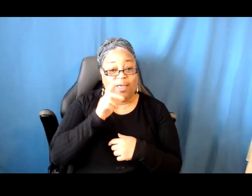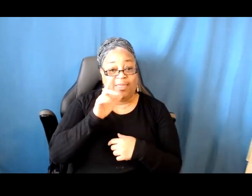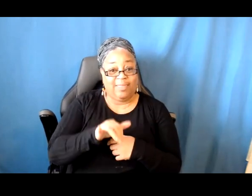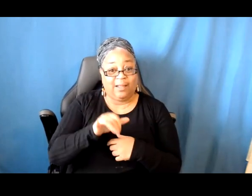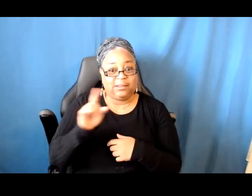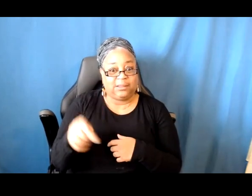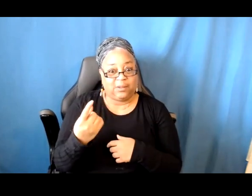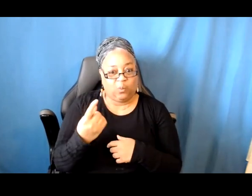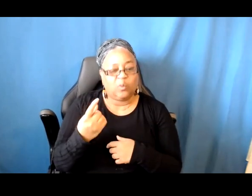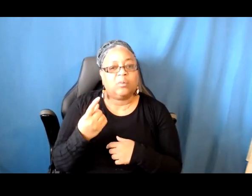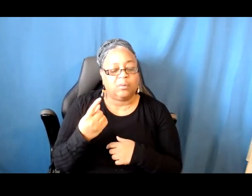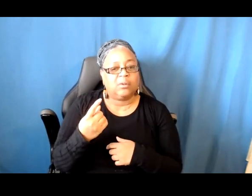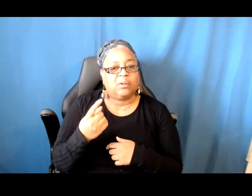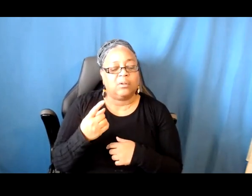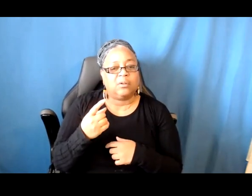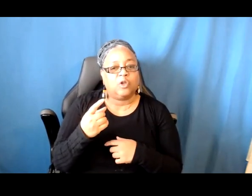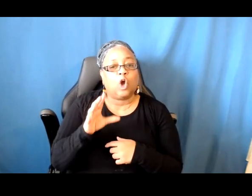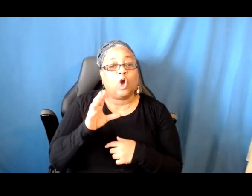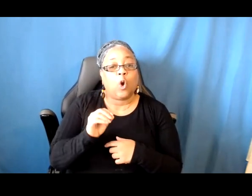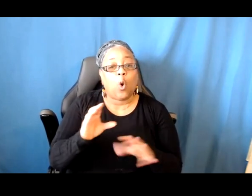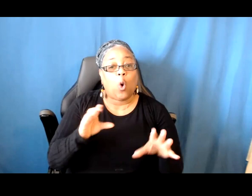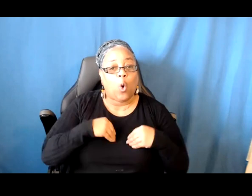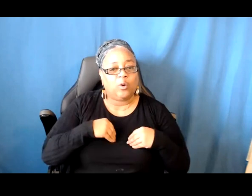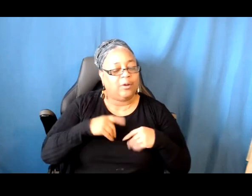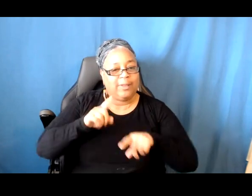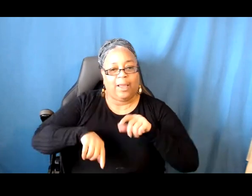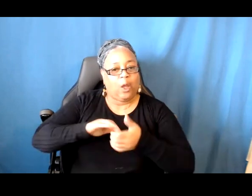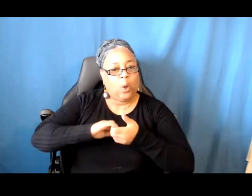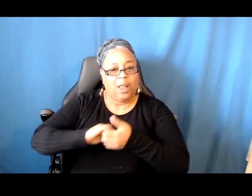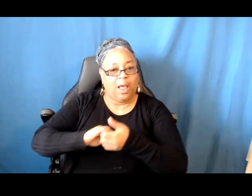a collaborator on your project and another project.